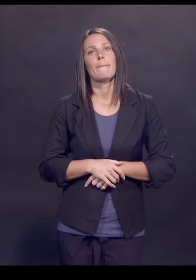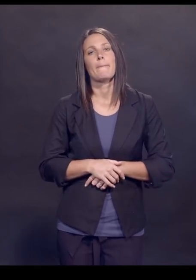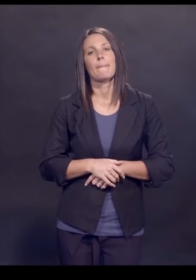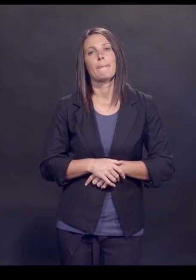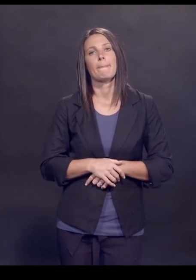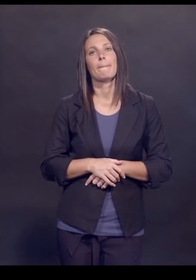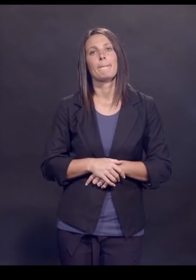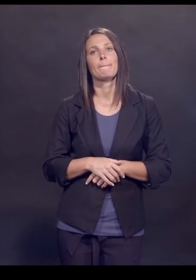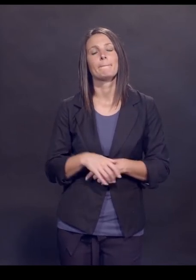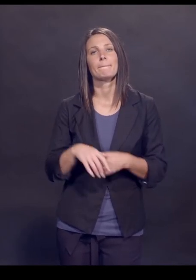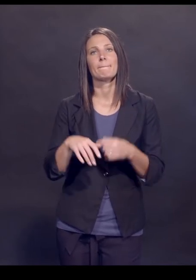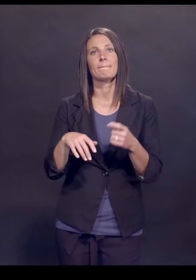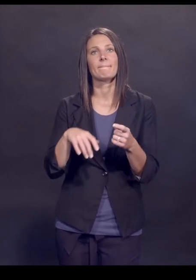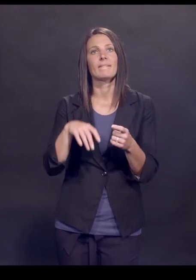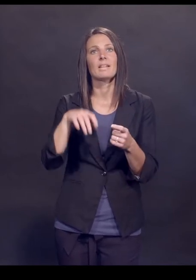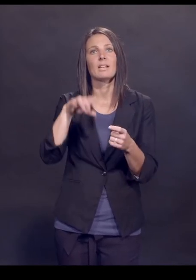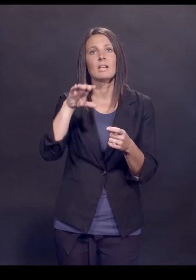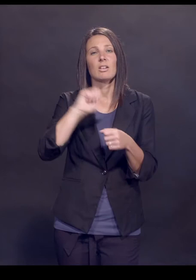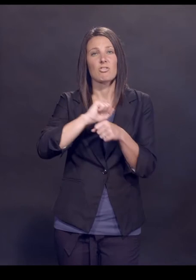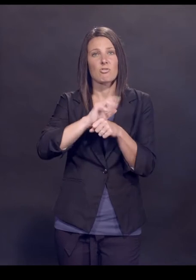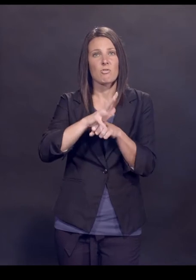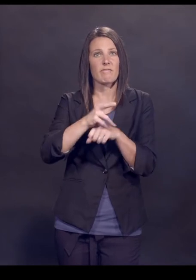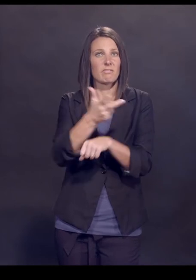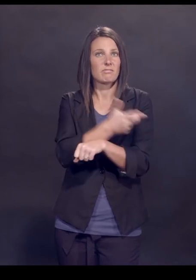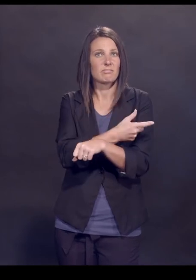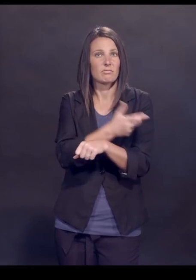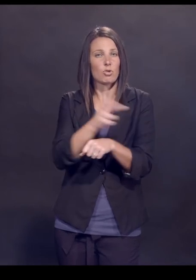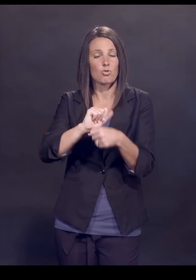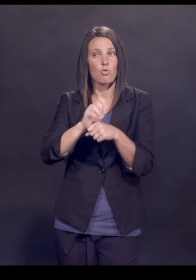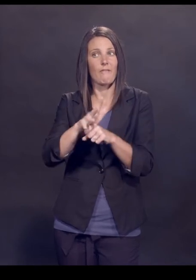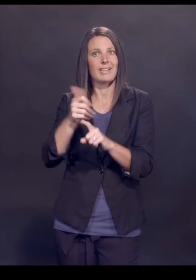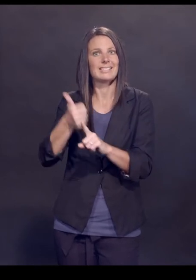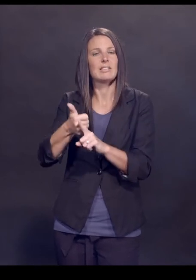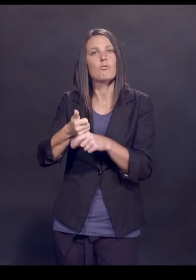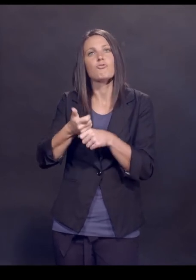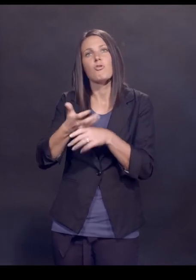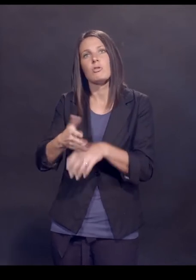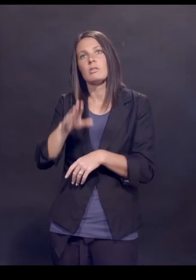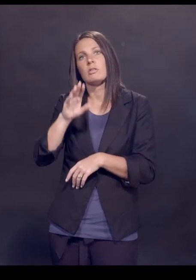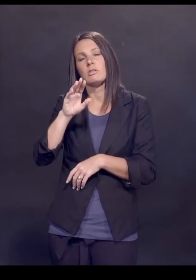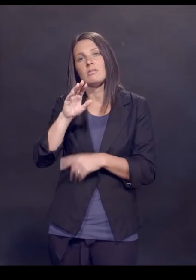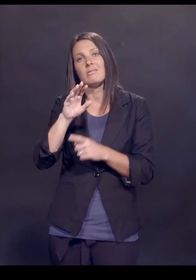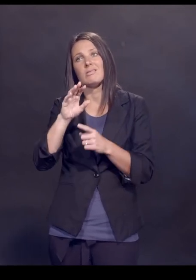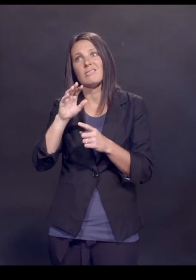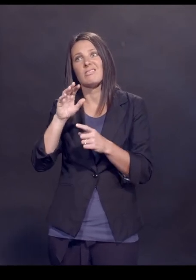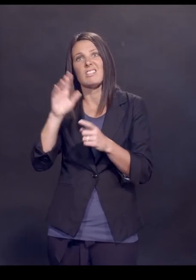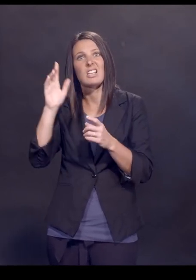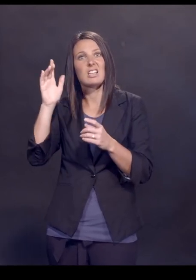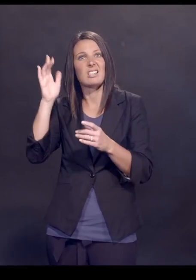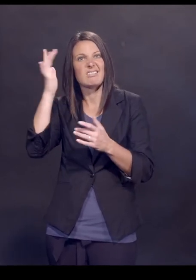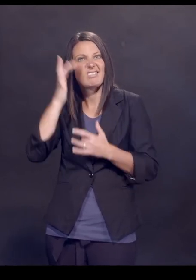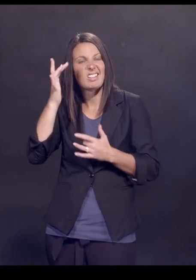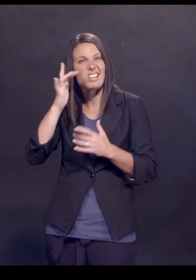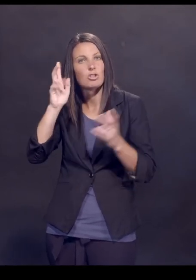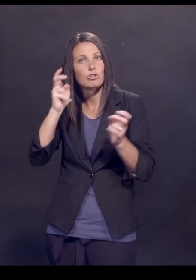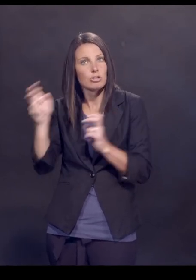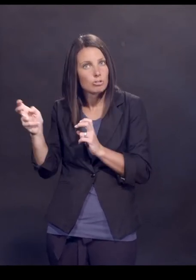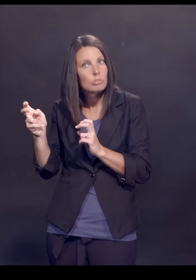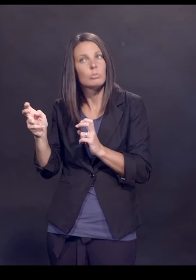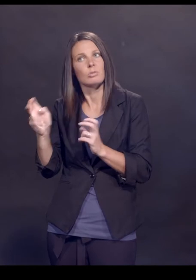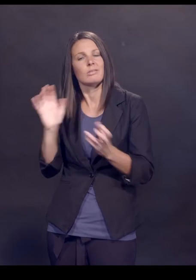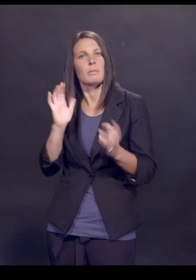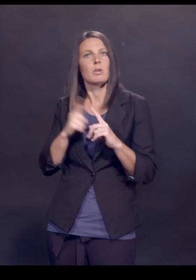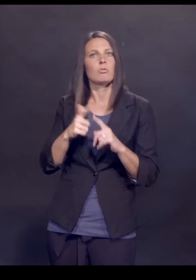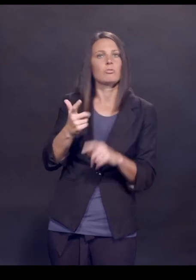wild type virus, SARS-CoV-2 virus itself causes myocarditis at a much more commonly than following the vaccine.